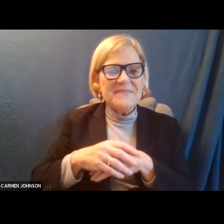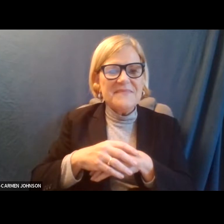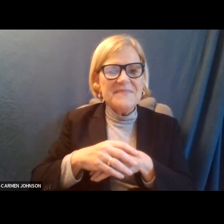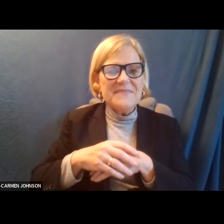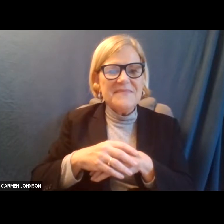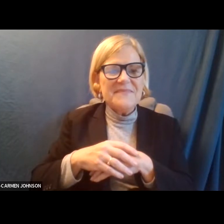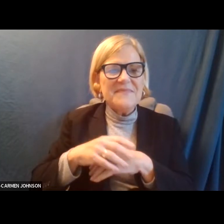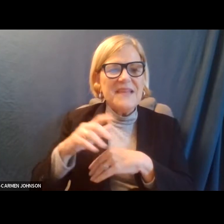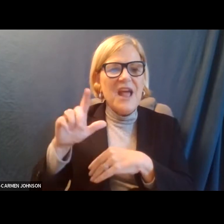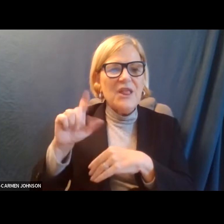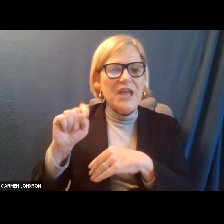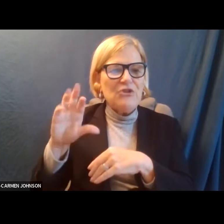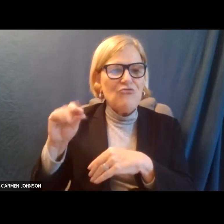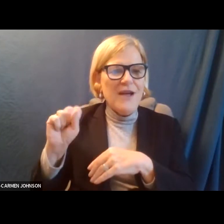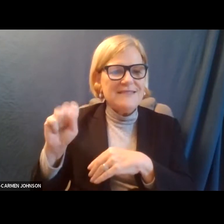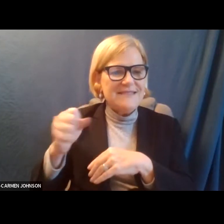Lieutenant Cross.